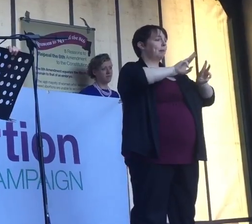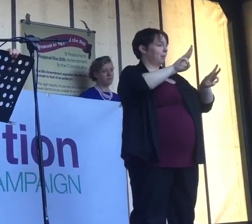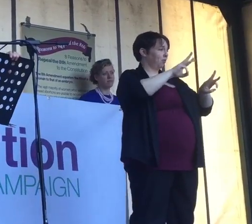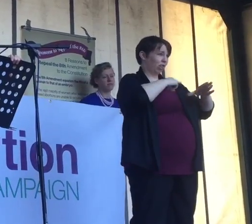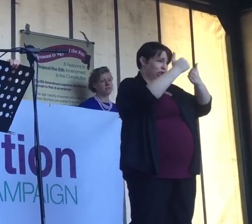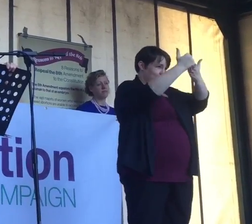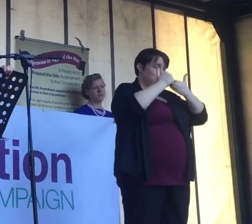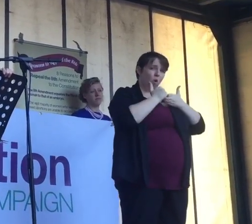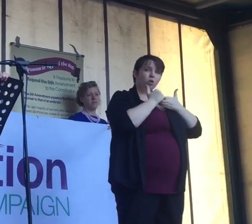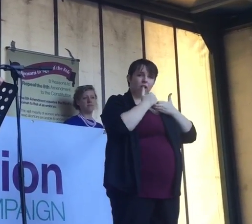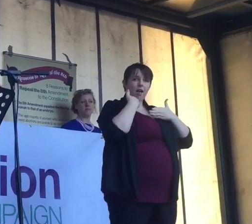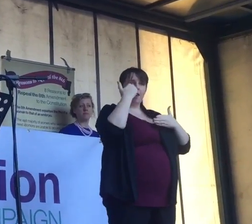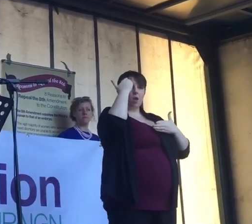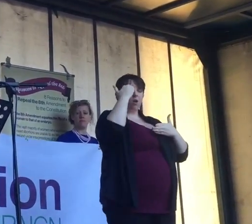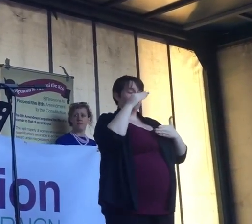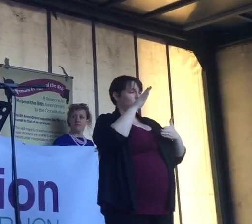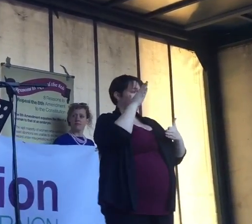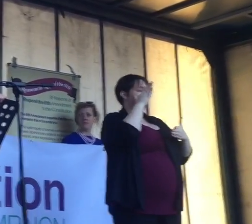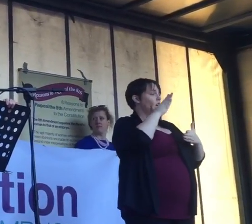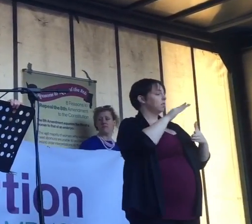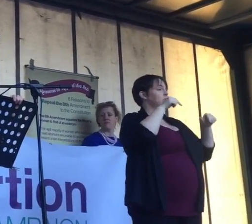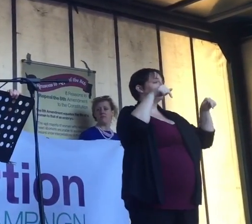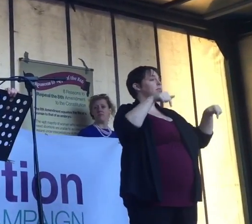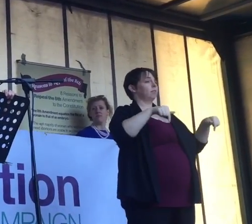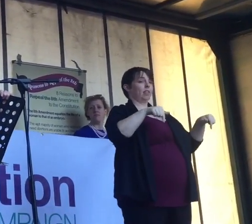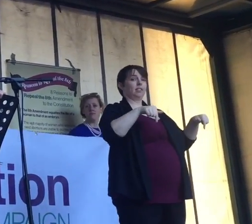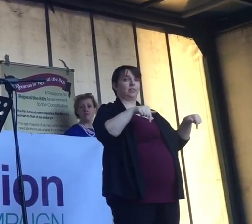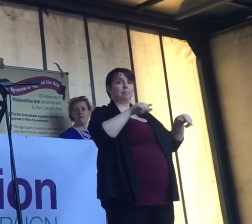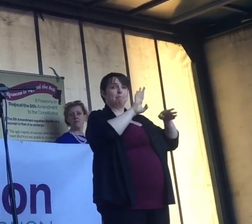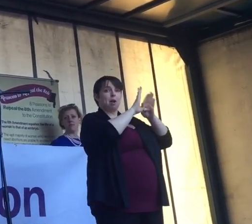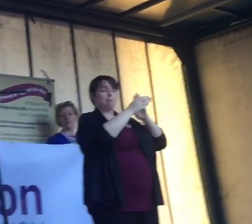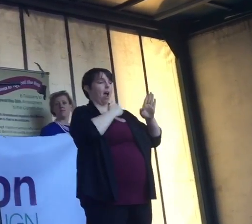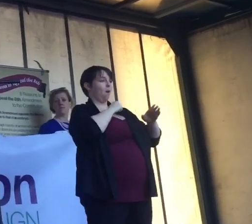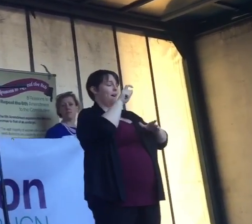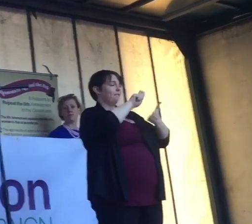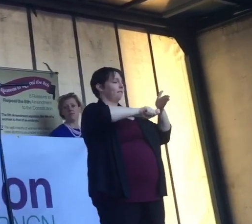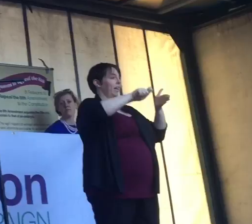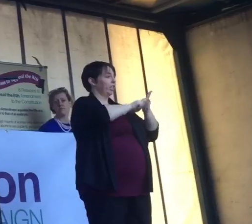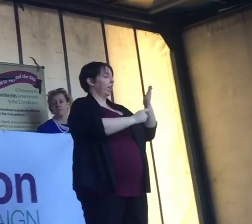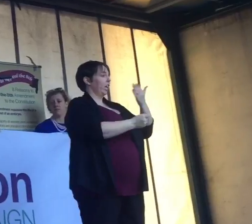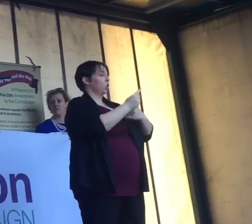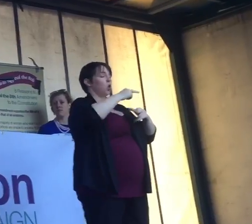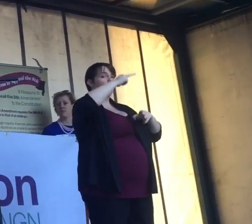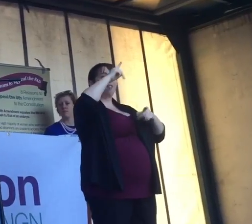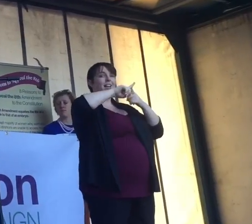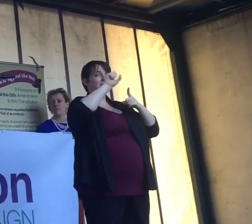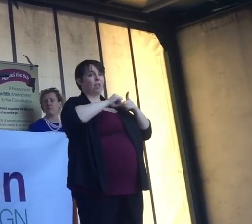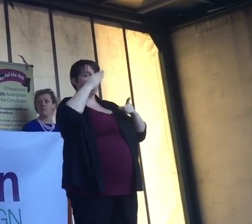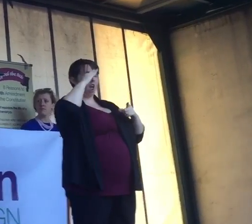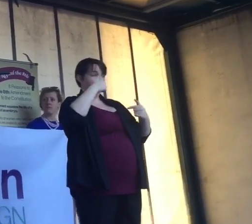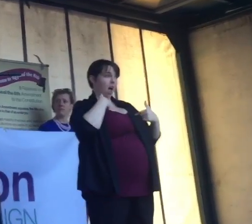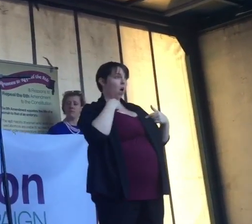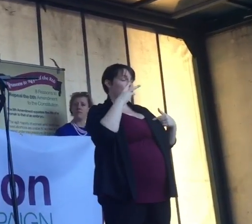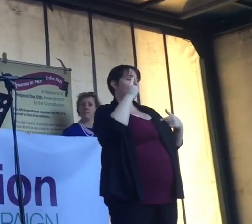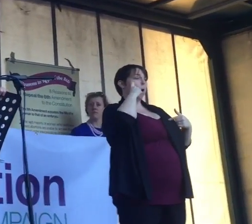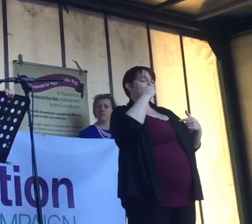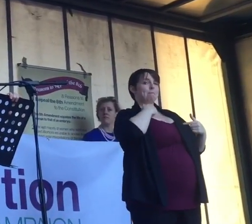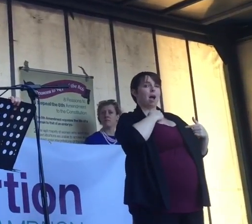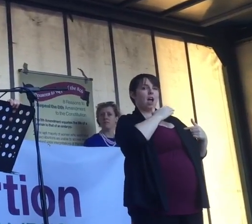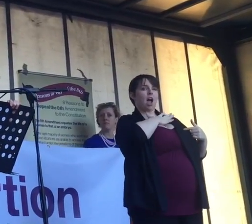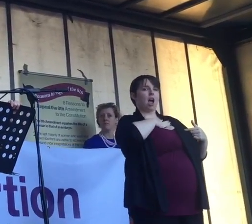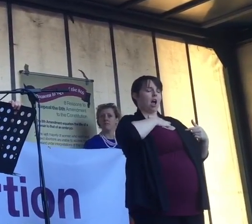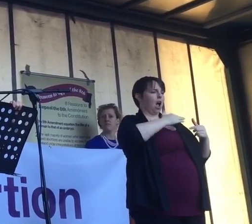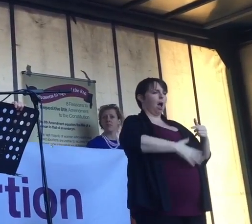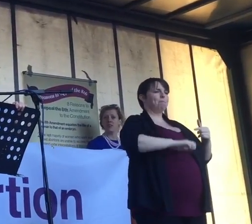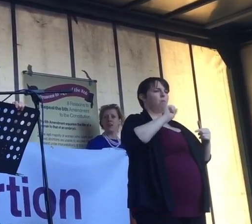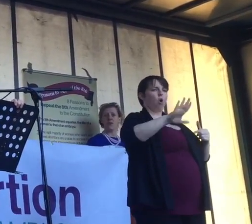Let's make this the election issue North and South and I for one will wear my abortion whore